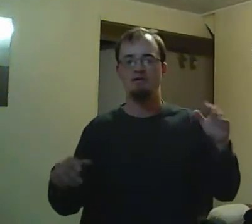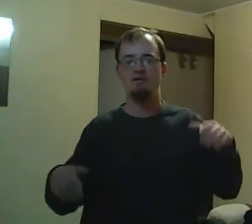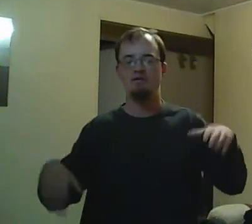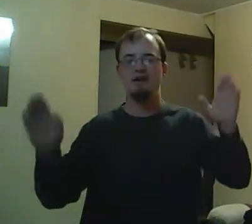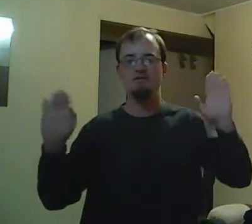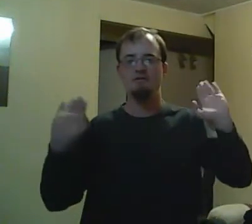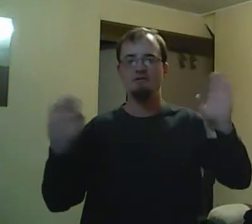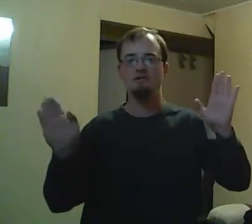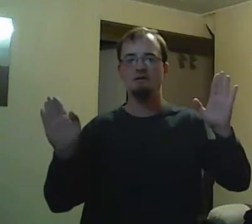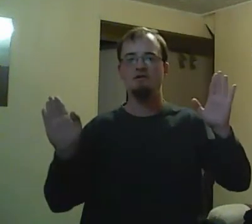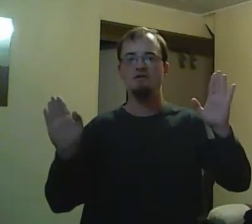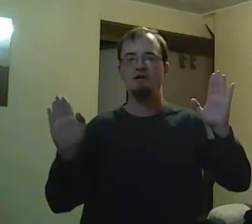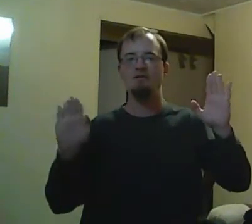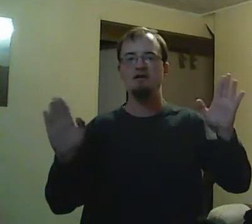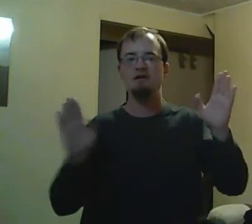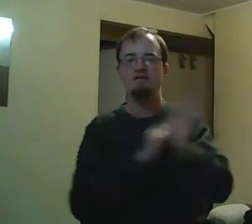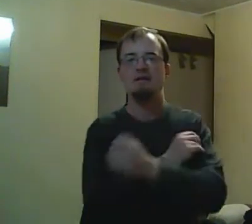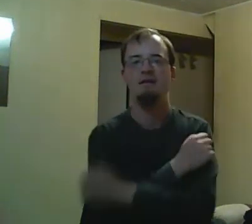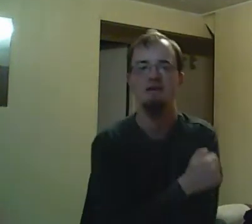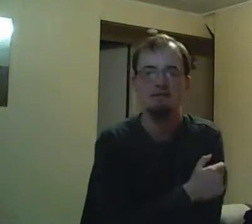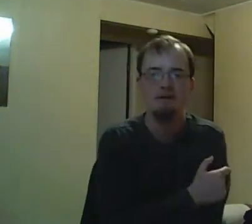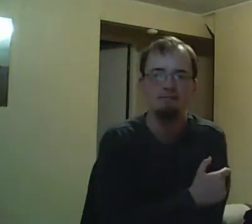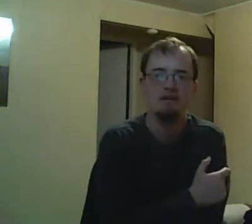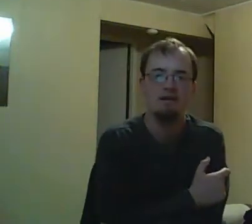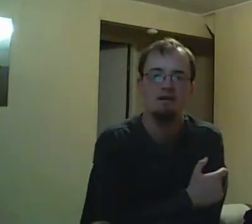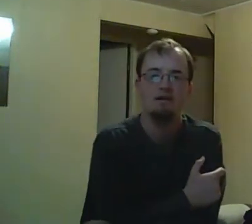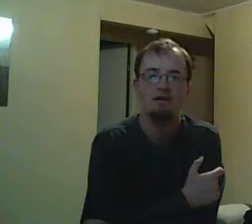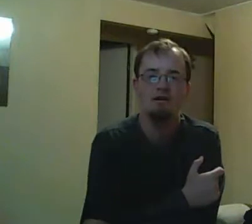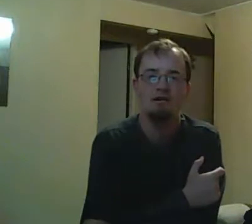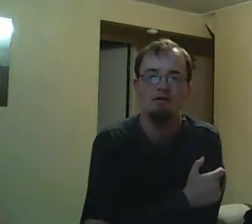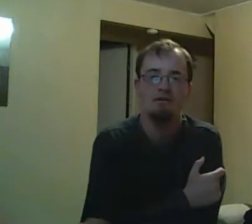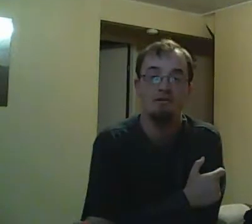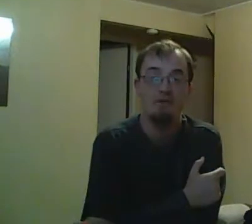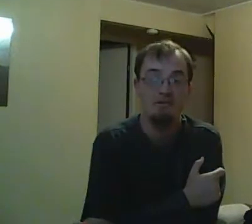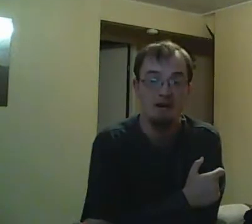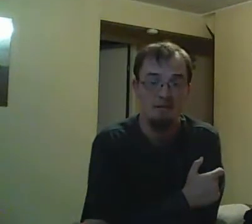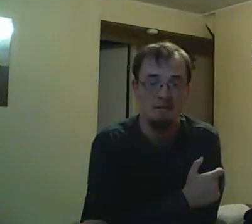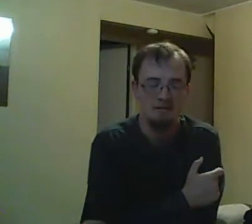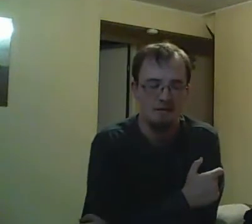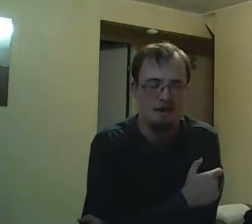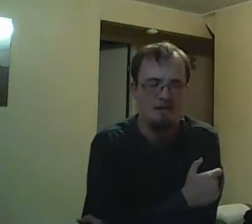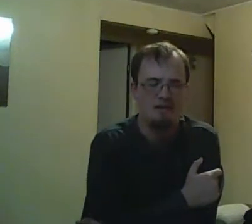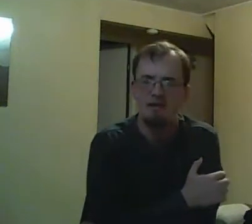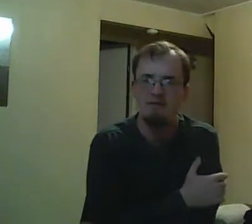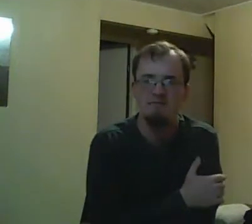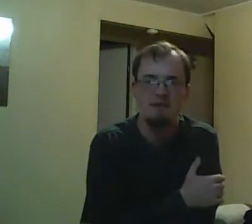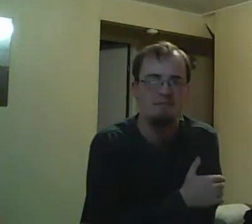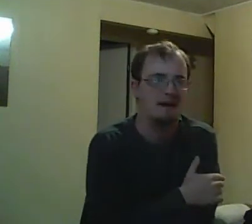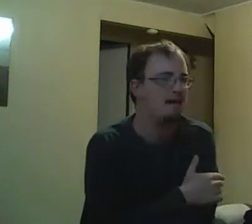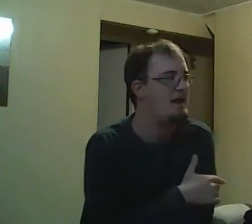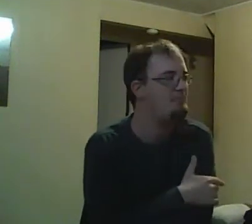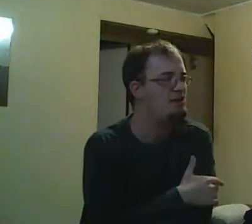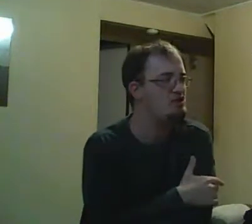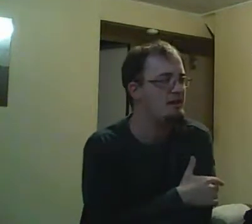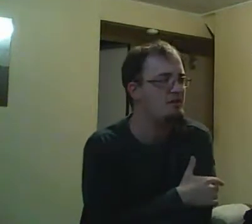JT and Danny were laughing. Because there's like, that was so funny. Toby says,